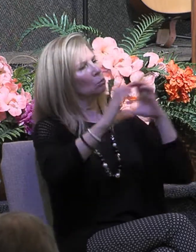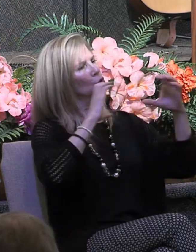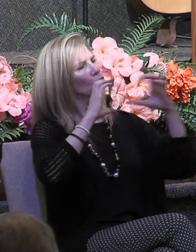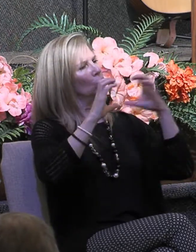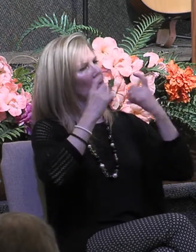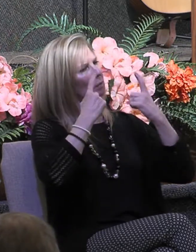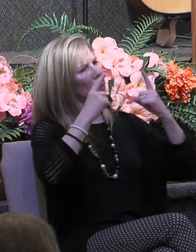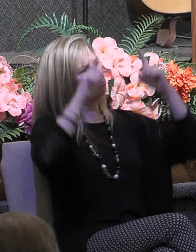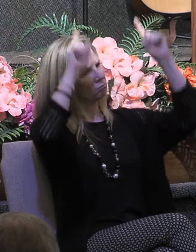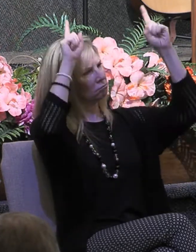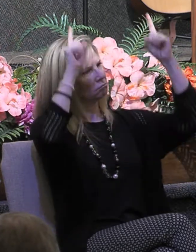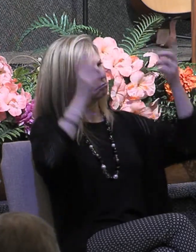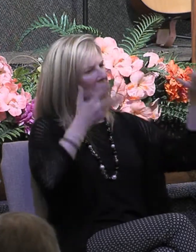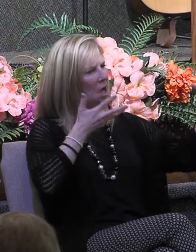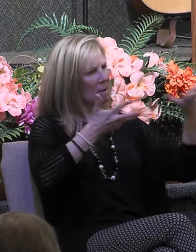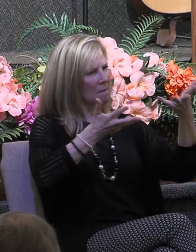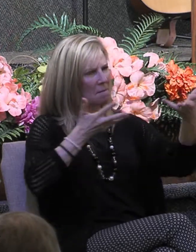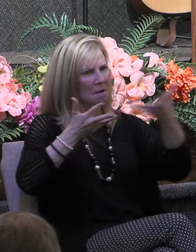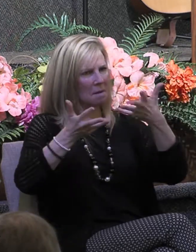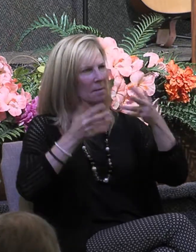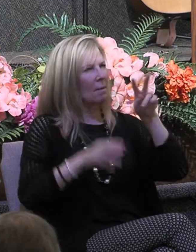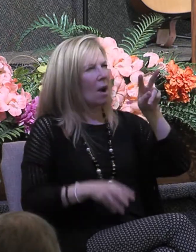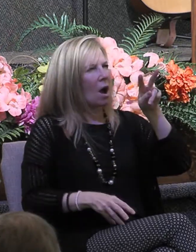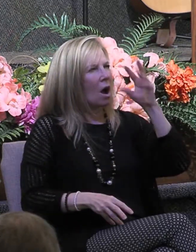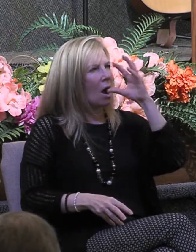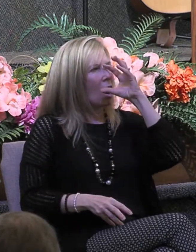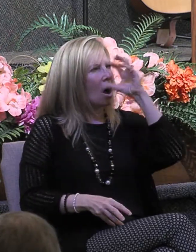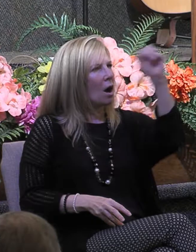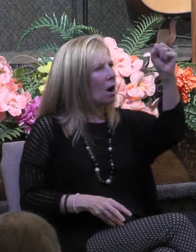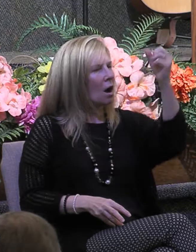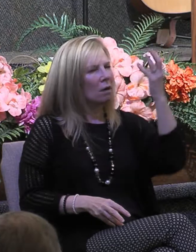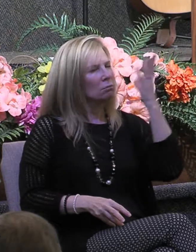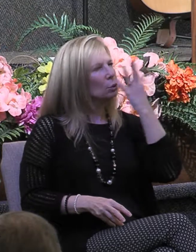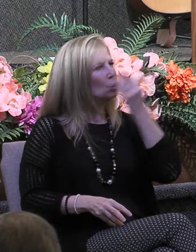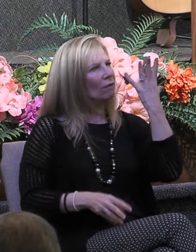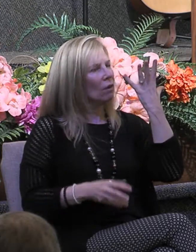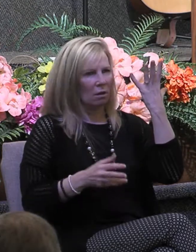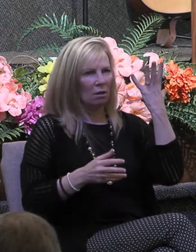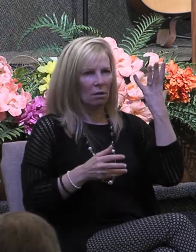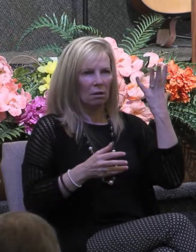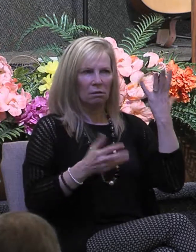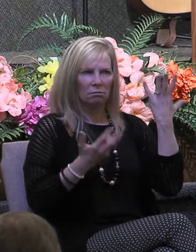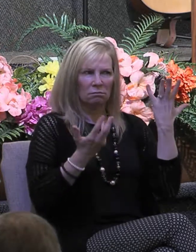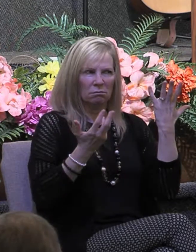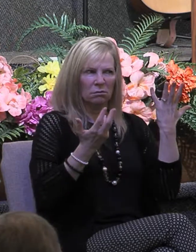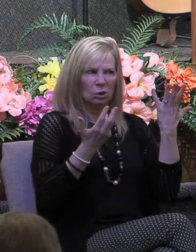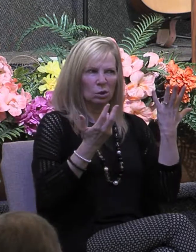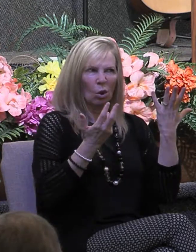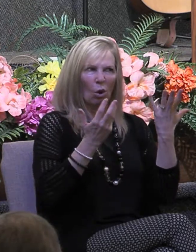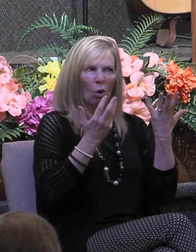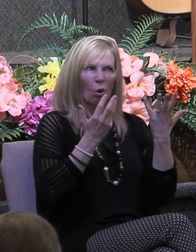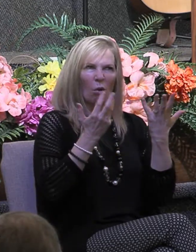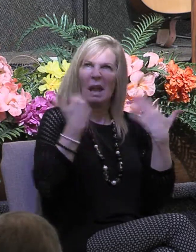speak with great eloquence not only in the languages of men but of angels too